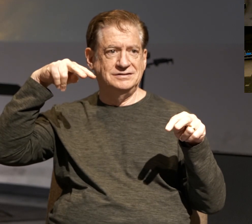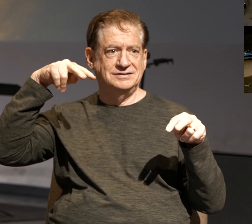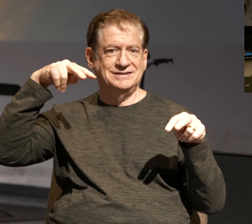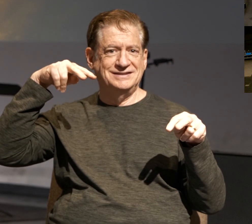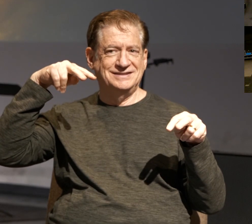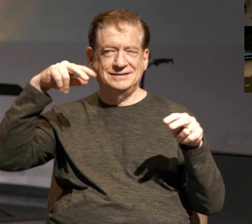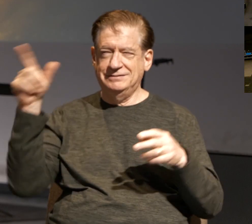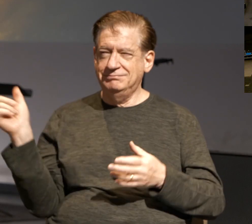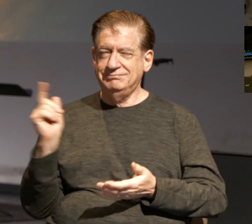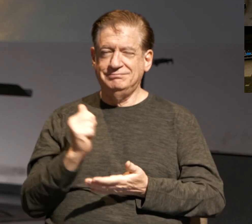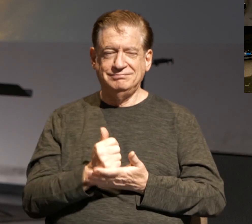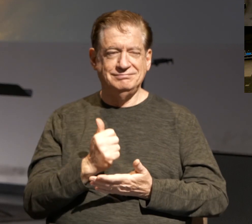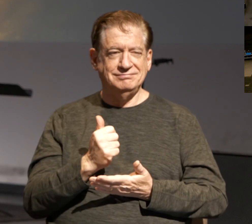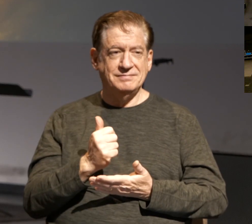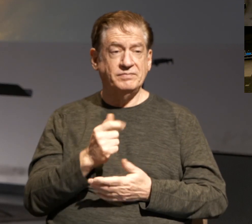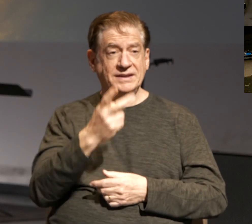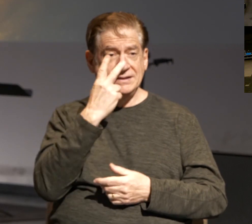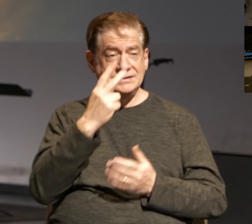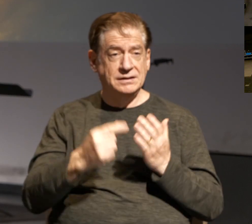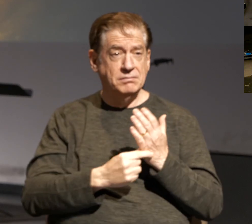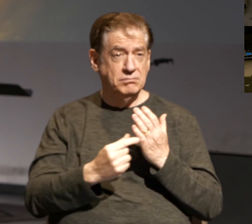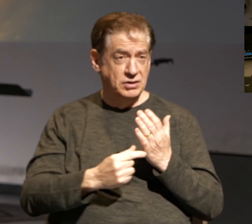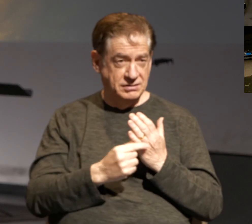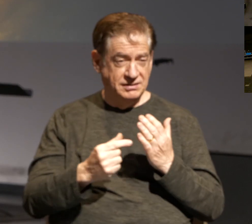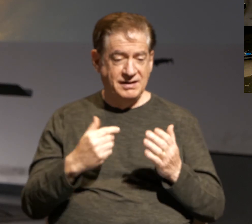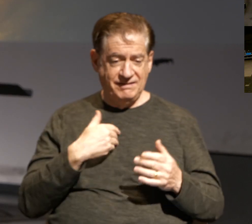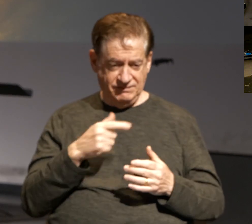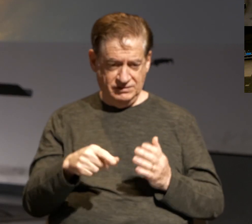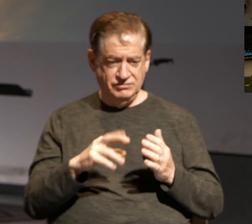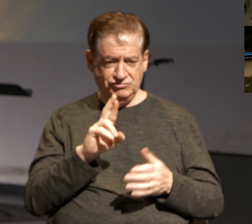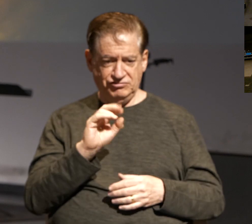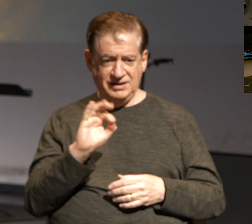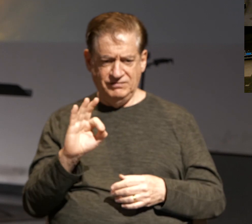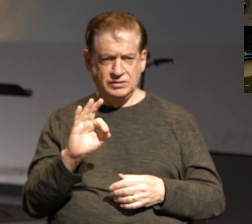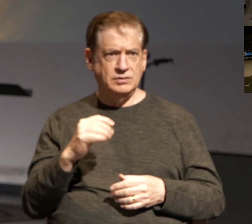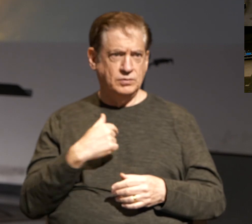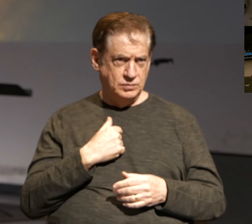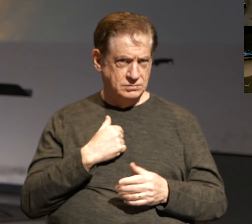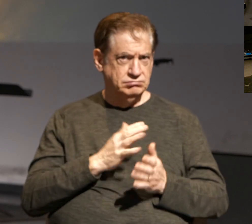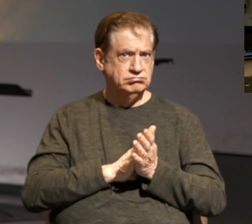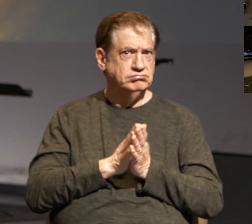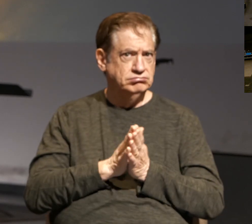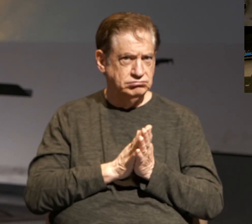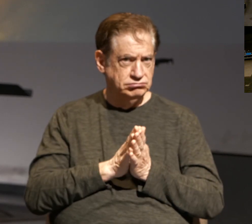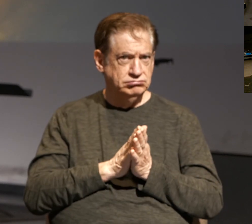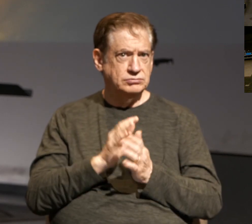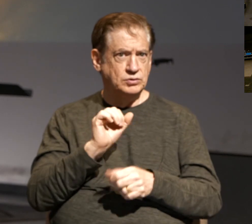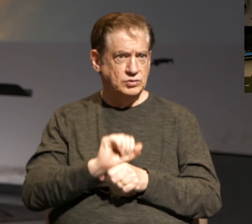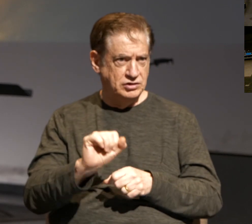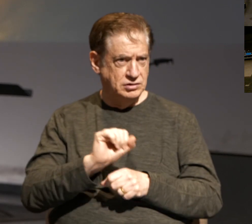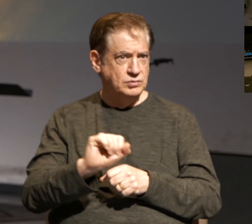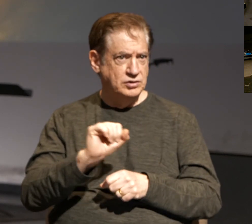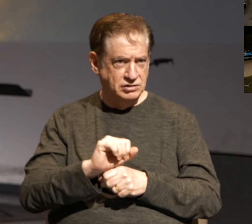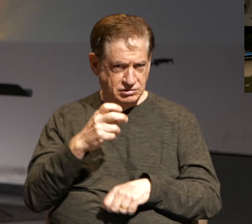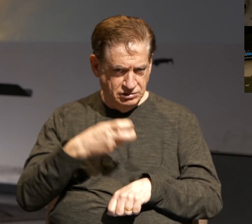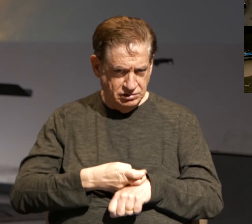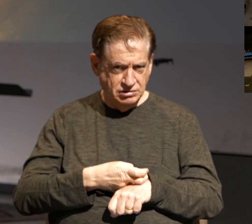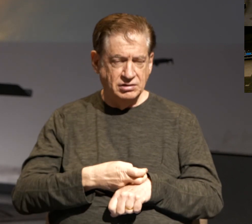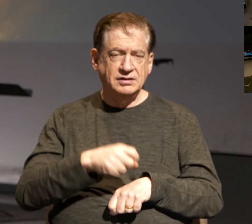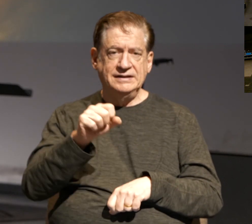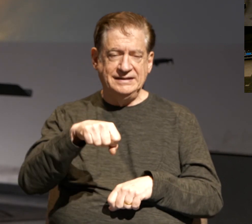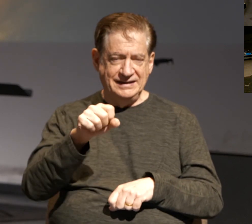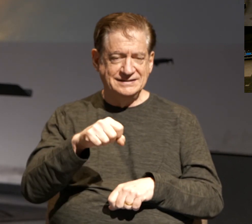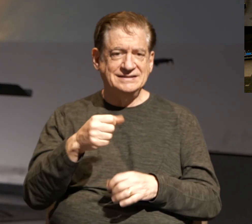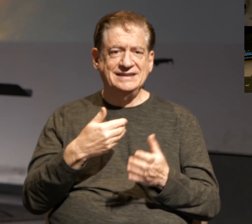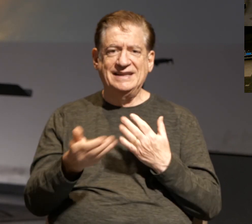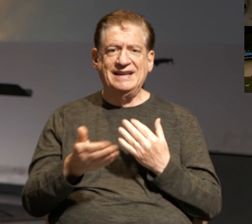You'll see in your bulletin cross references there that we were created to work and we were created to work hard. In Genesis 2,